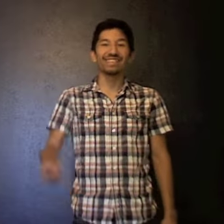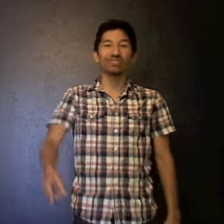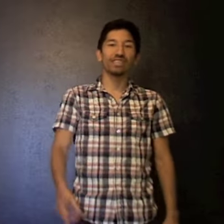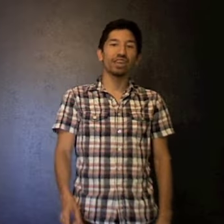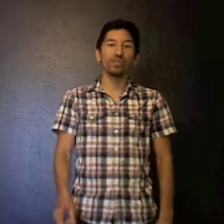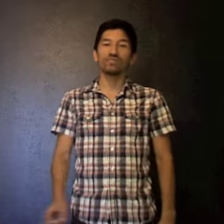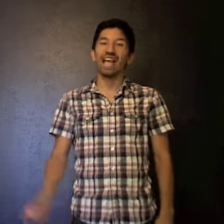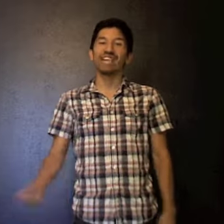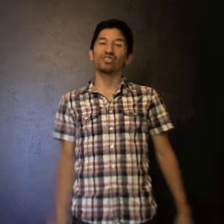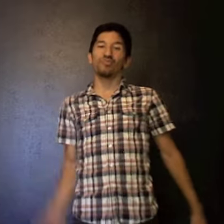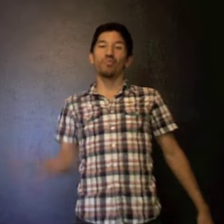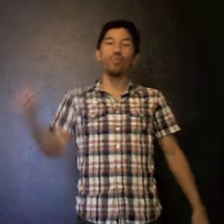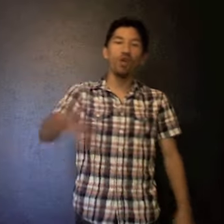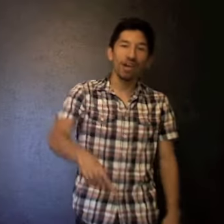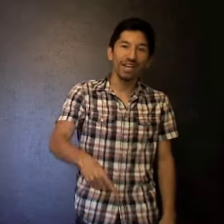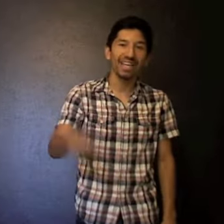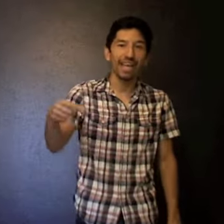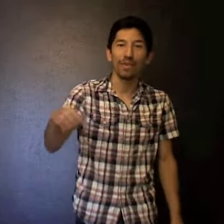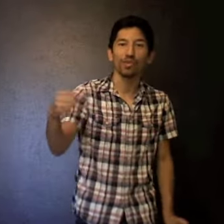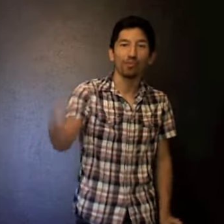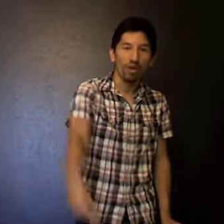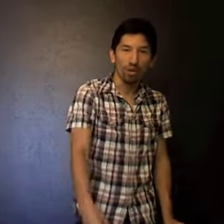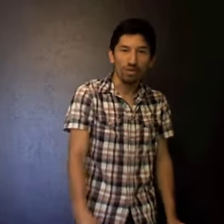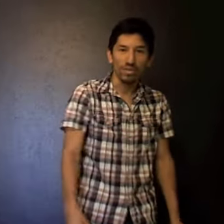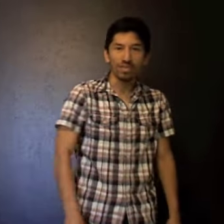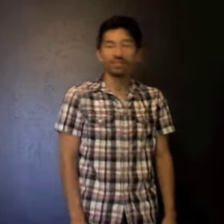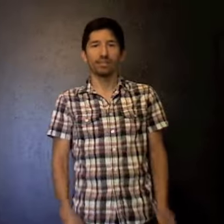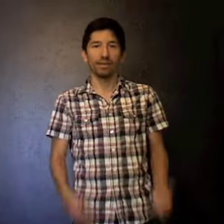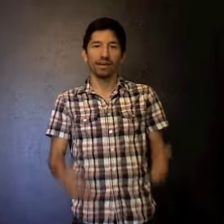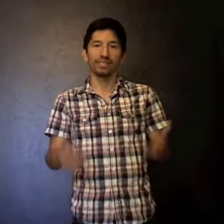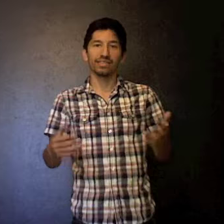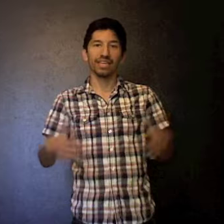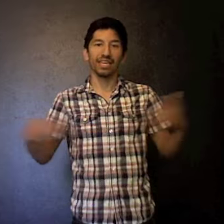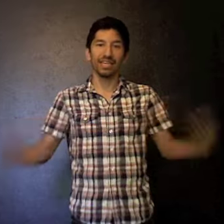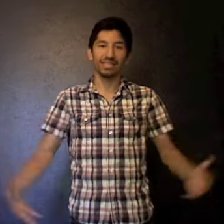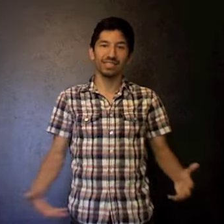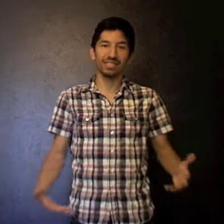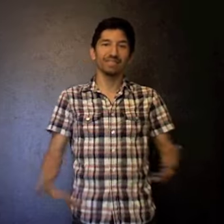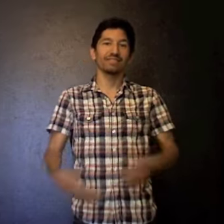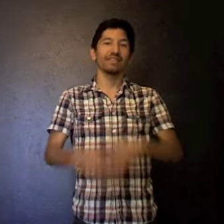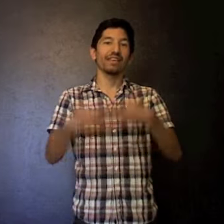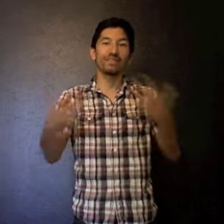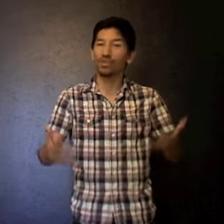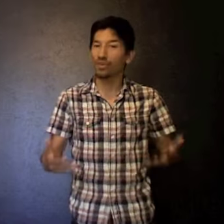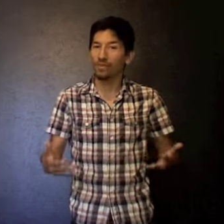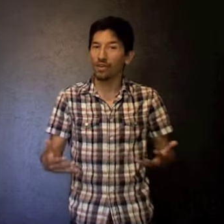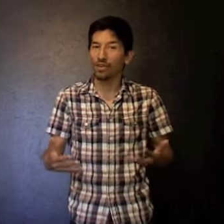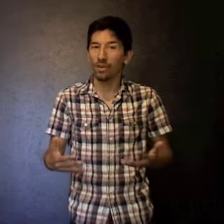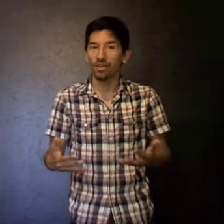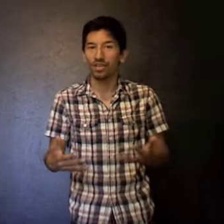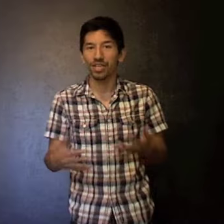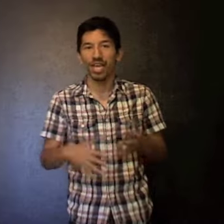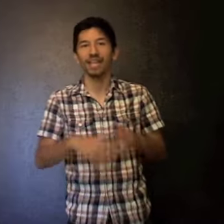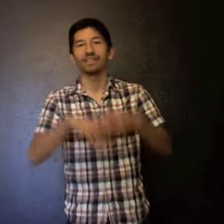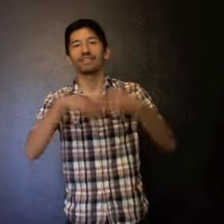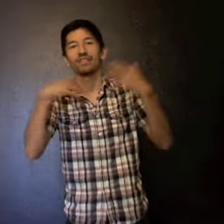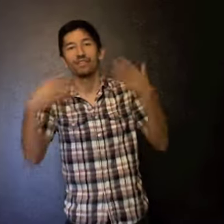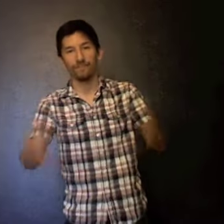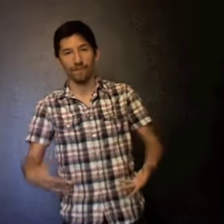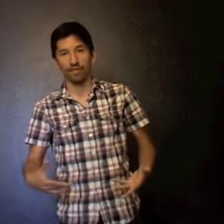Celtics almost actually won a game on the road. But the Heat, even though they were falling apart near the end, found